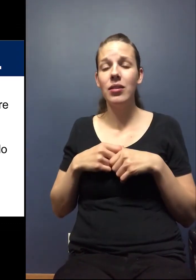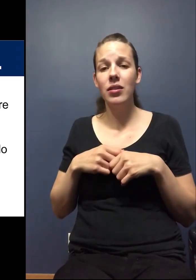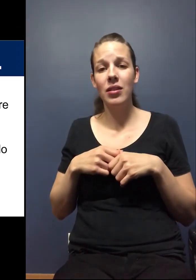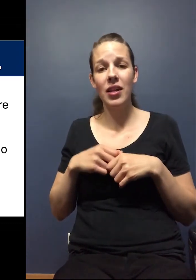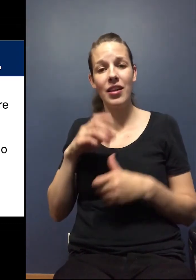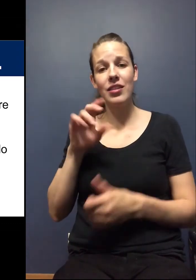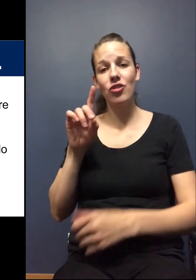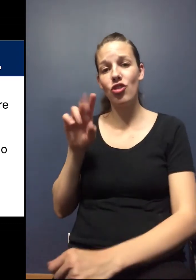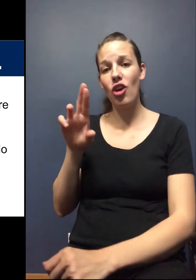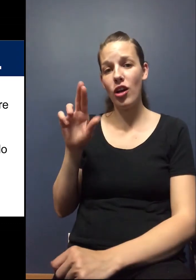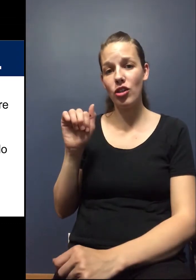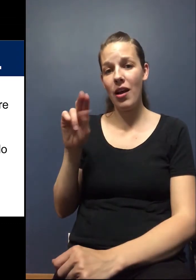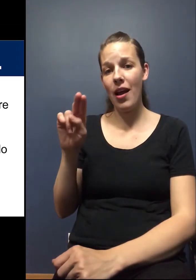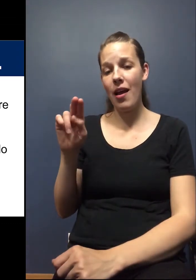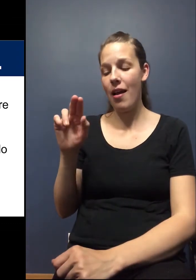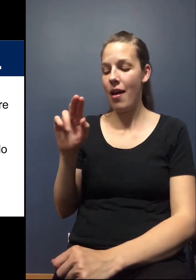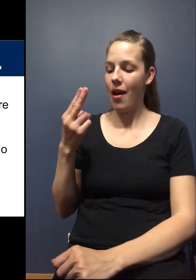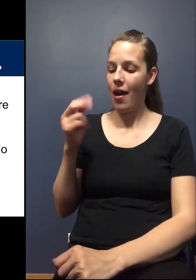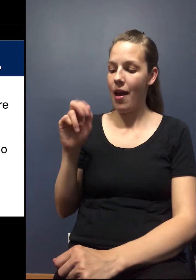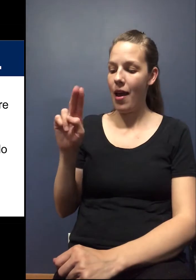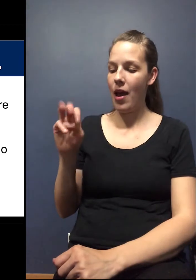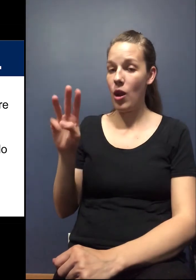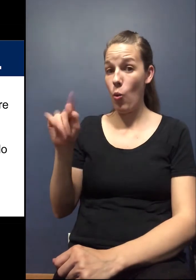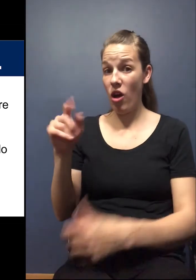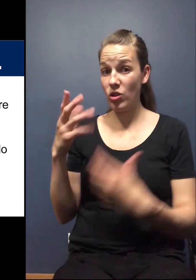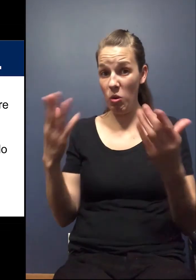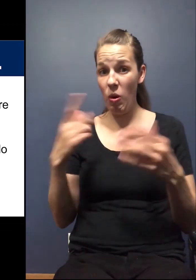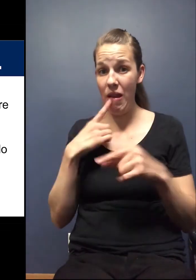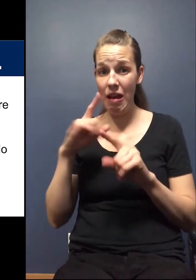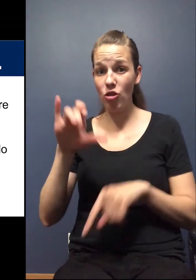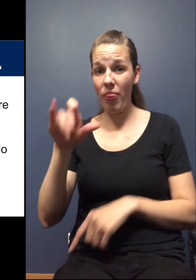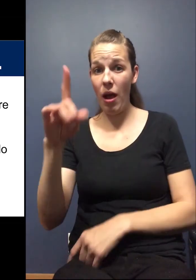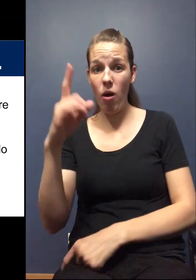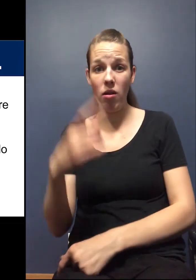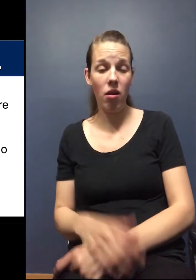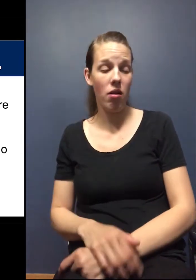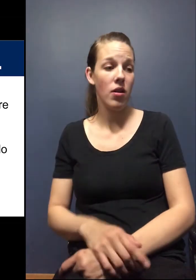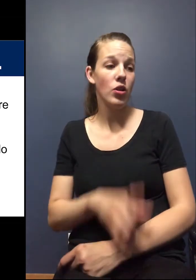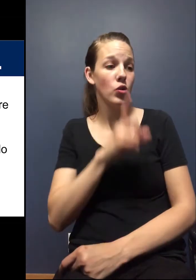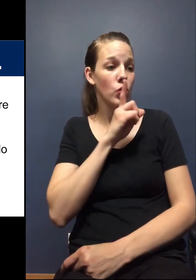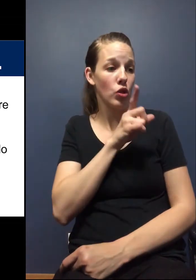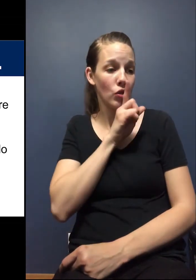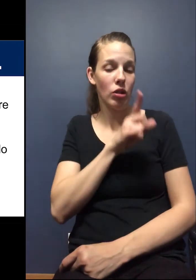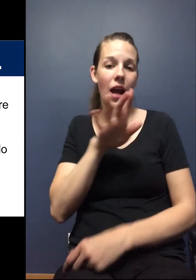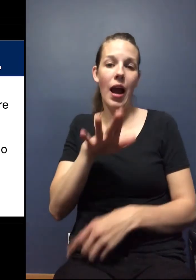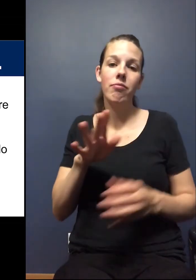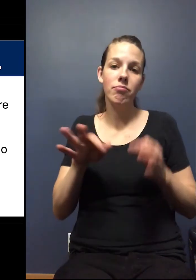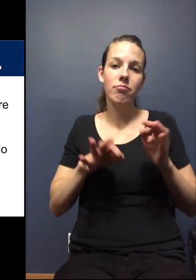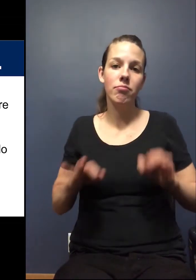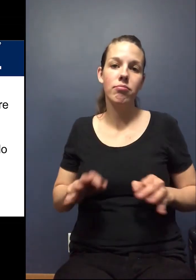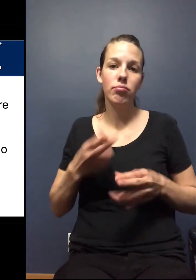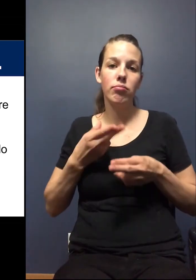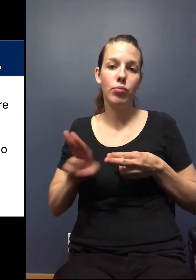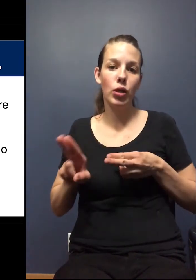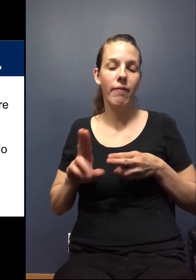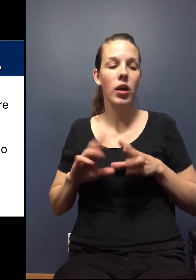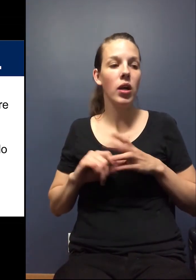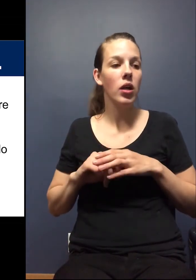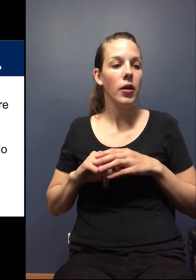so Dr. Hanawalt, would you like to take start with this one as well? Sure. And I touched on it briefly, but